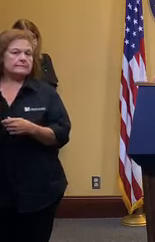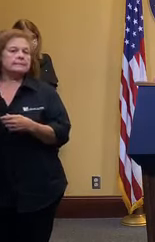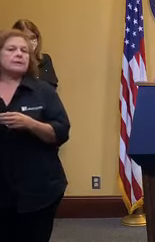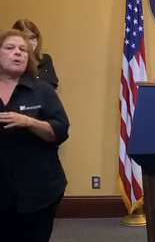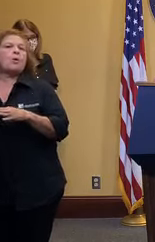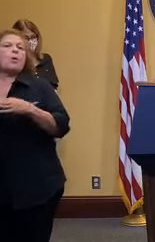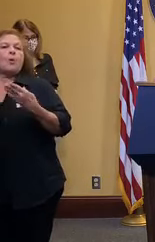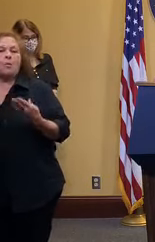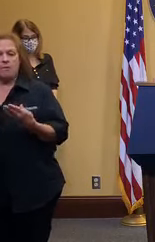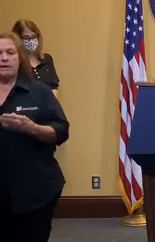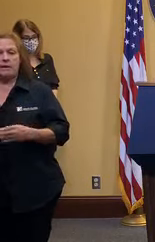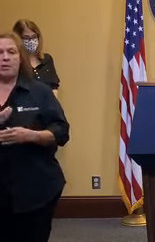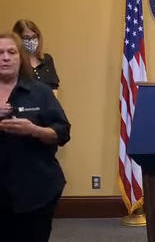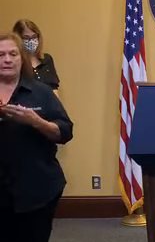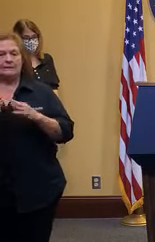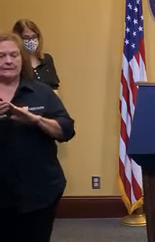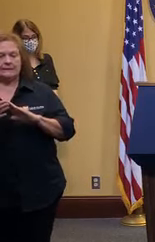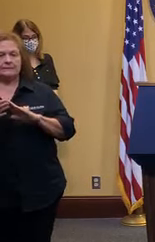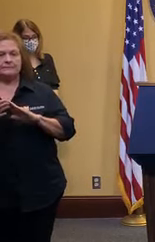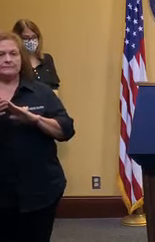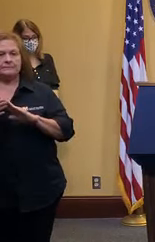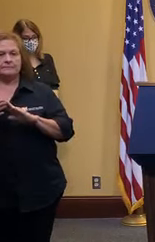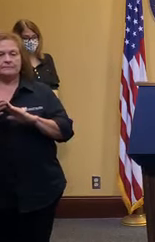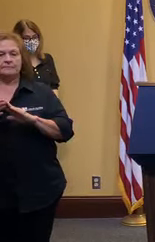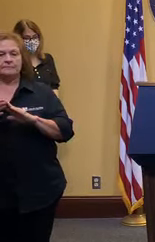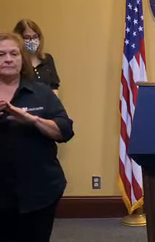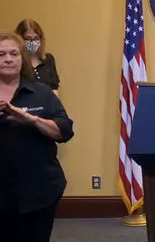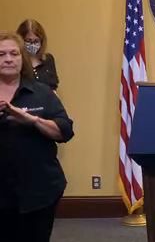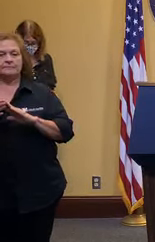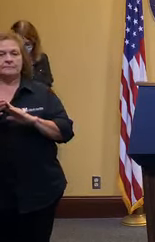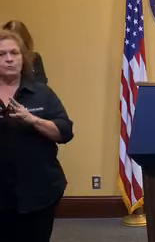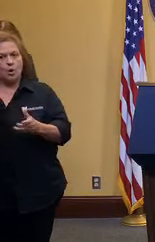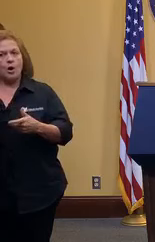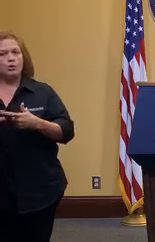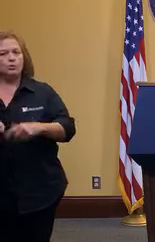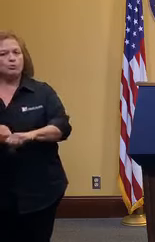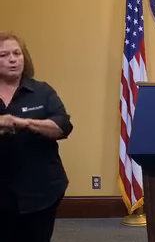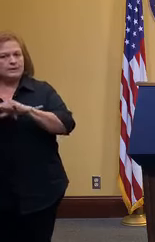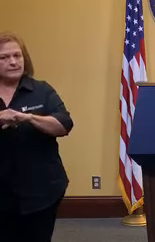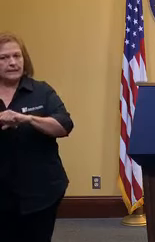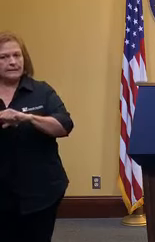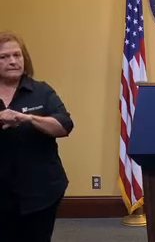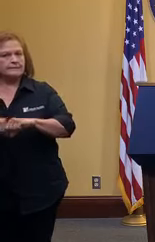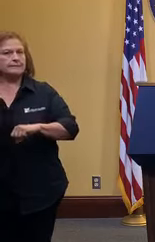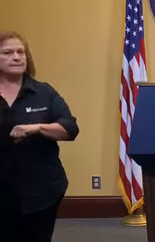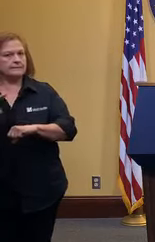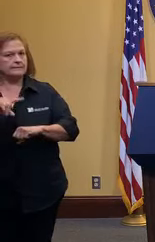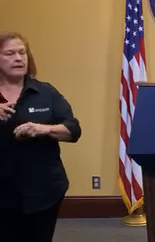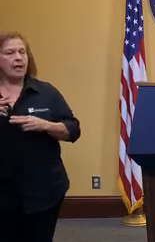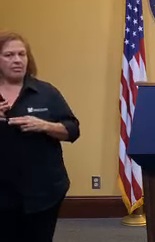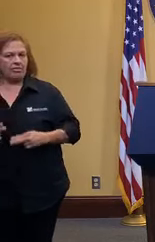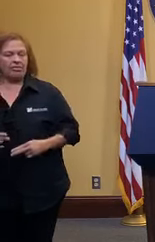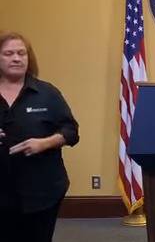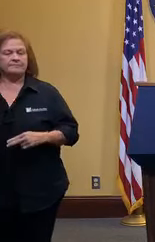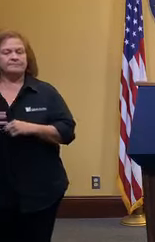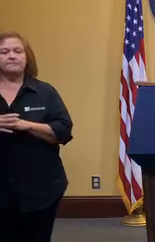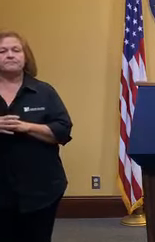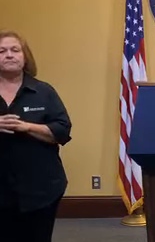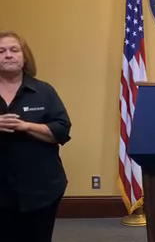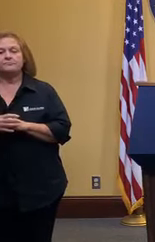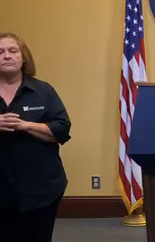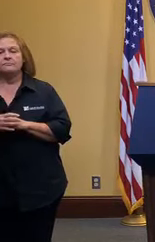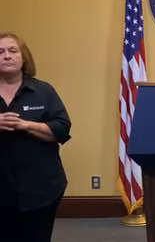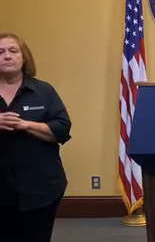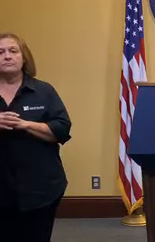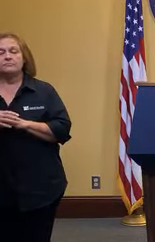reopen our city and protect the public health of our community every step of the way i